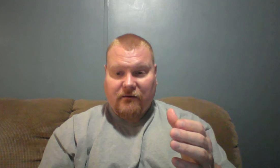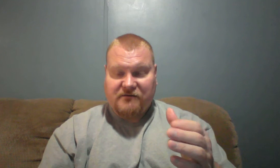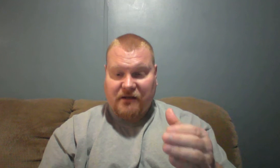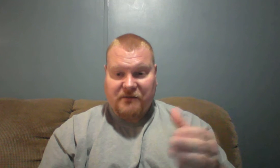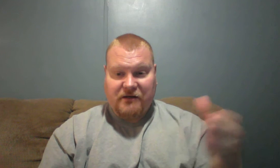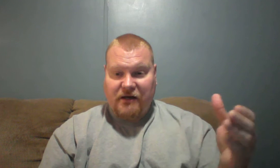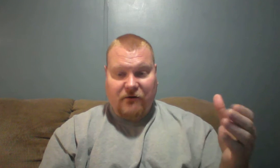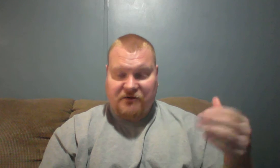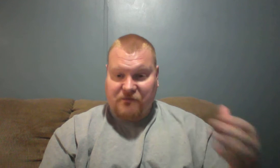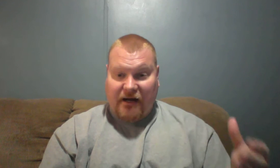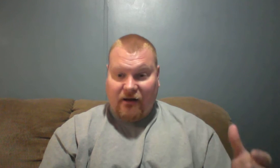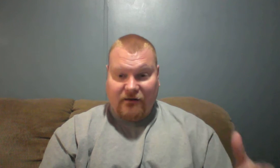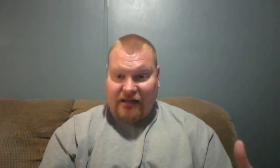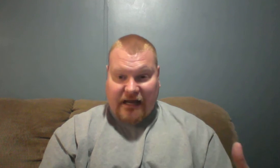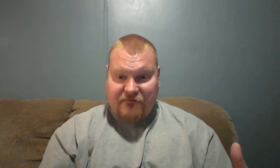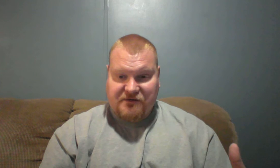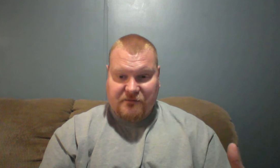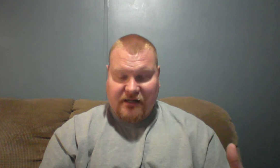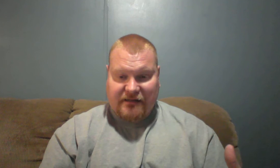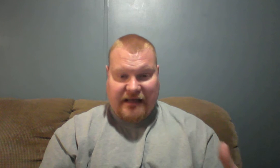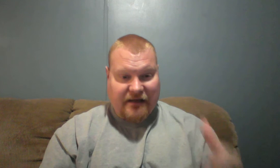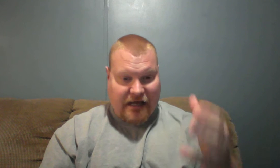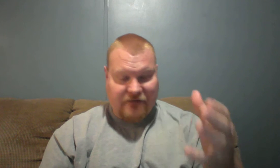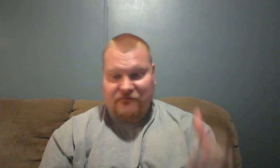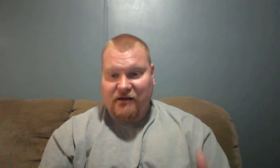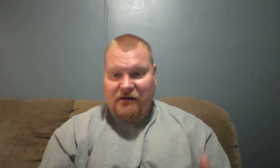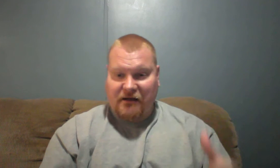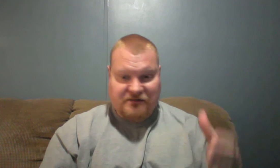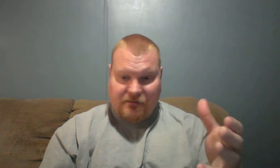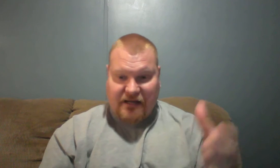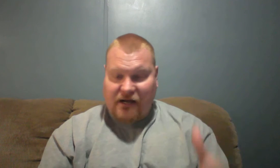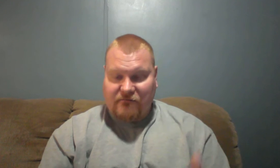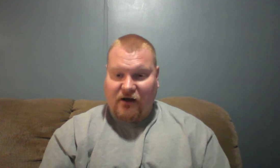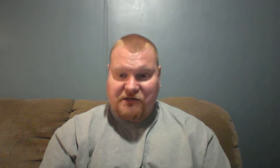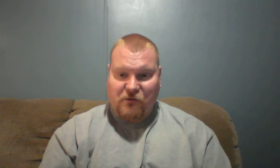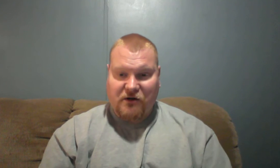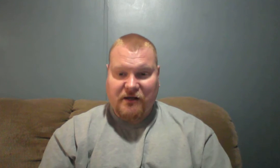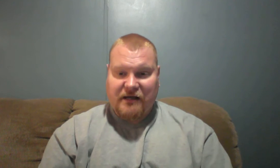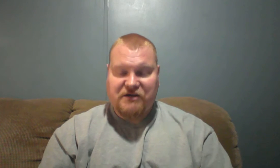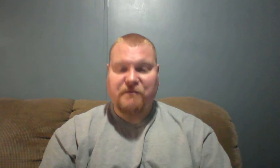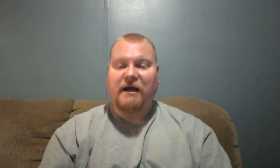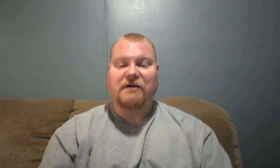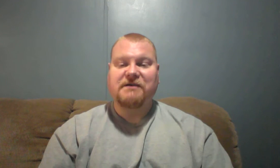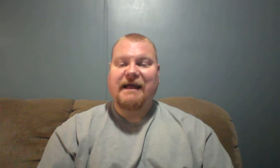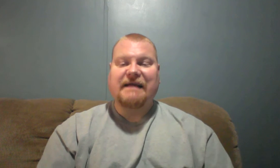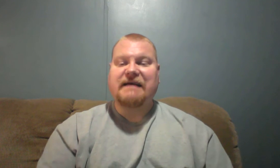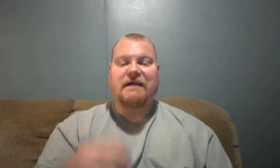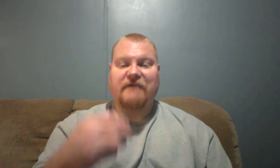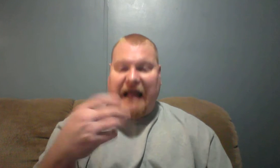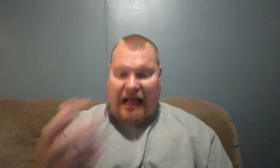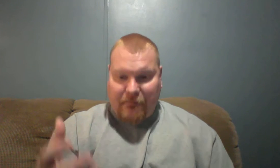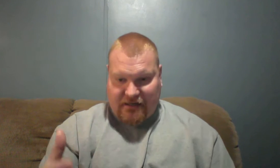Something, you know, a smile in life or something like that out of, something out of God's word just because it's out of a happiness.